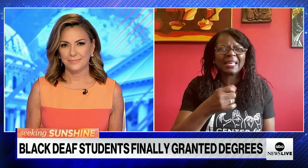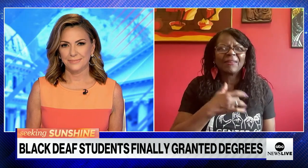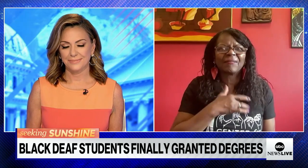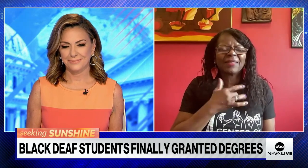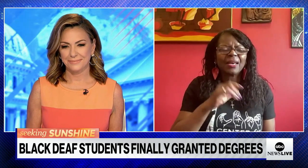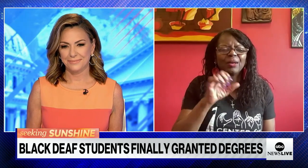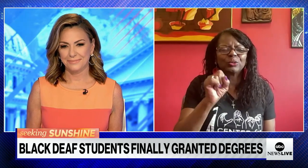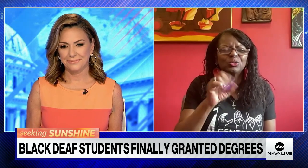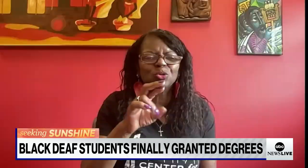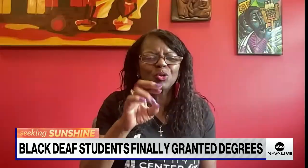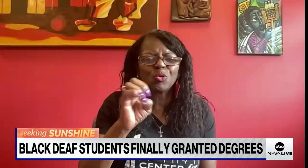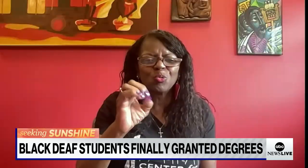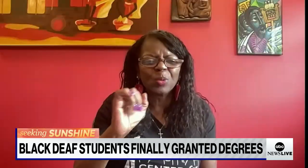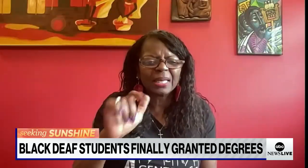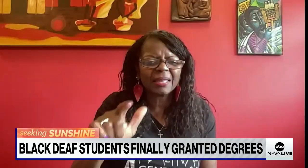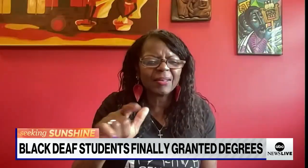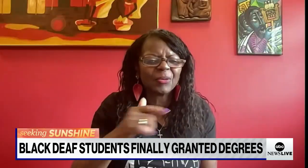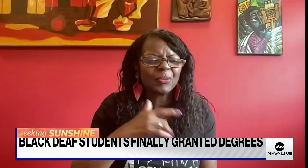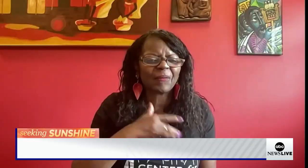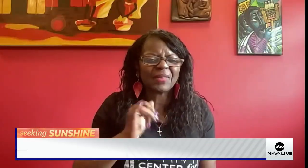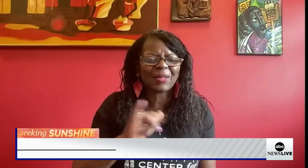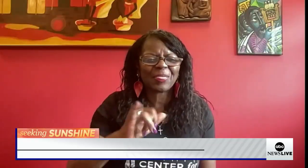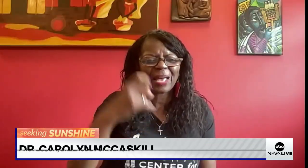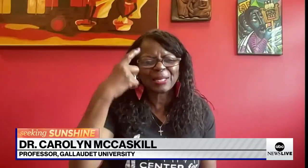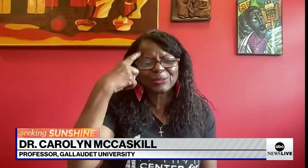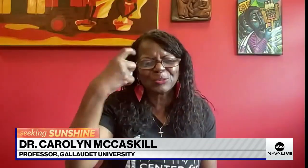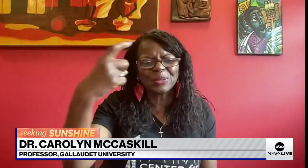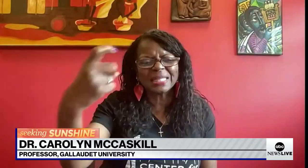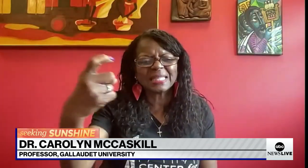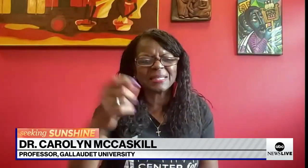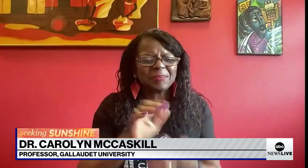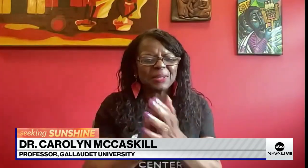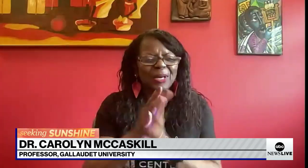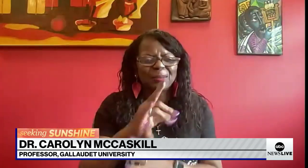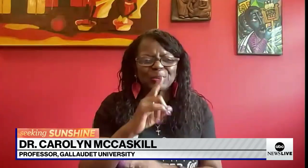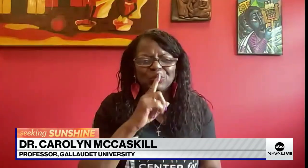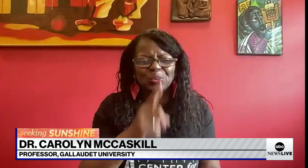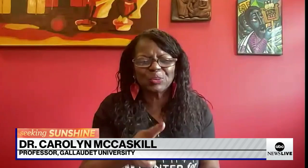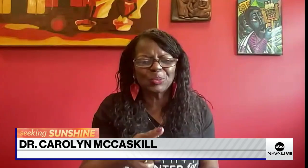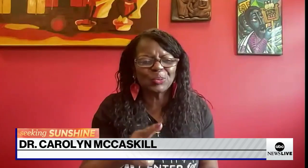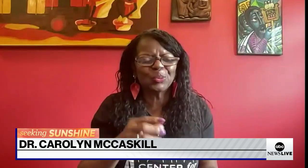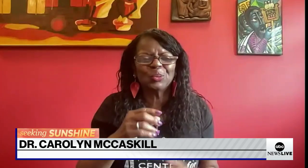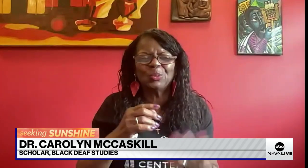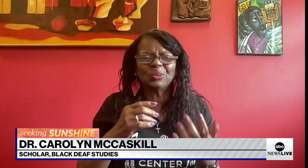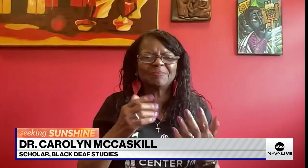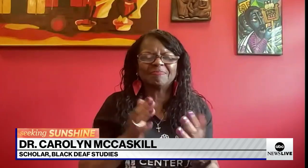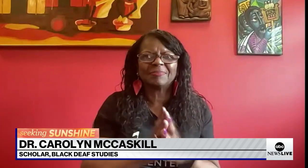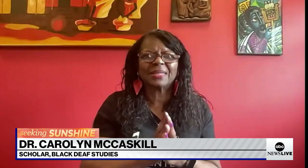Yeah, it really was. It was a surreal moment. It truly felt like it was a dream come true.